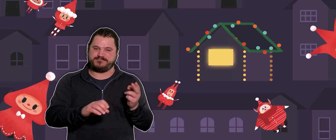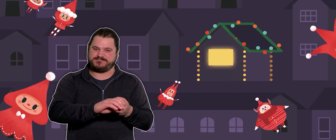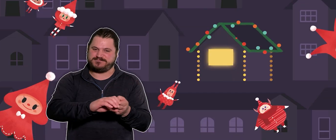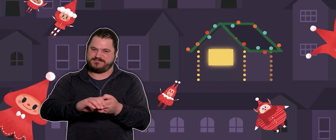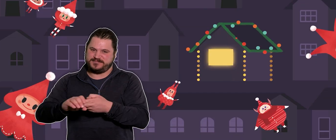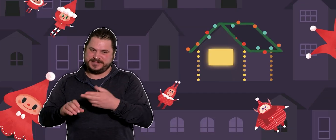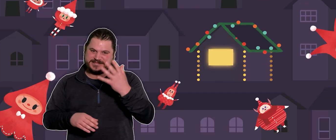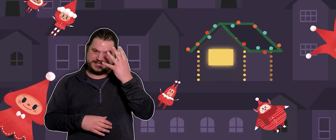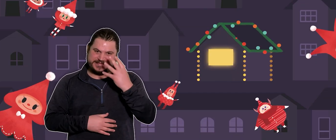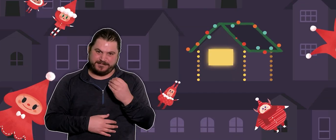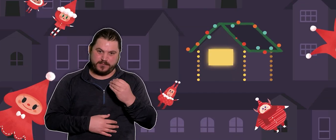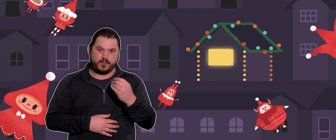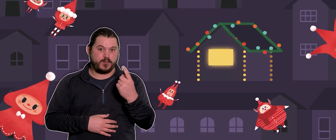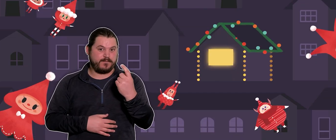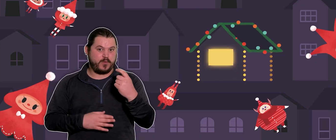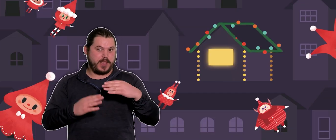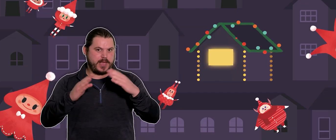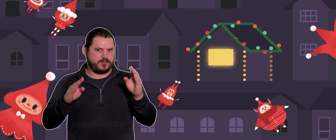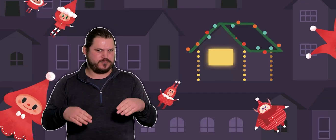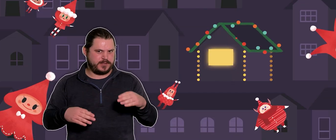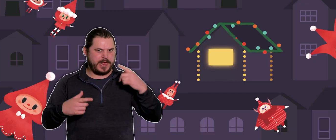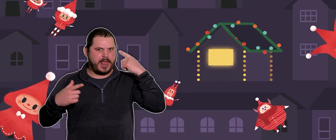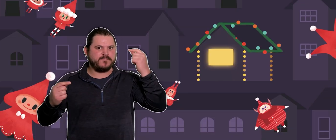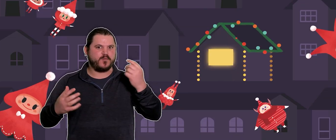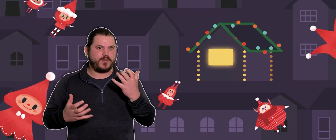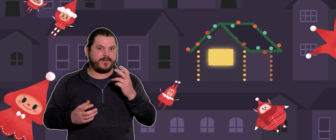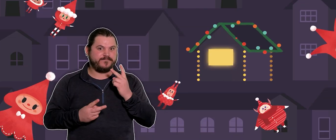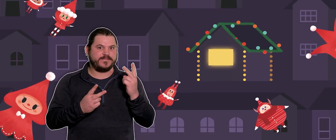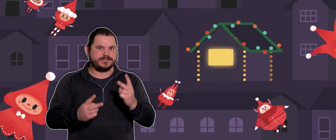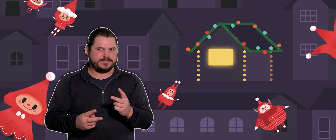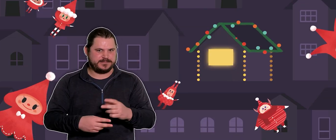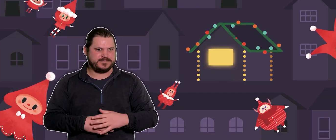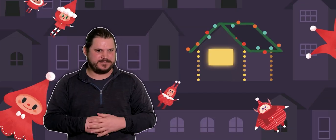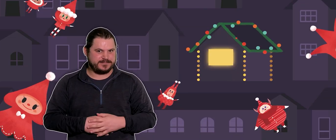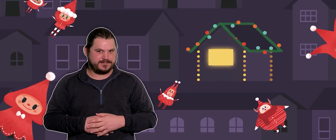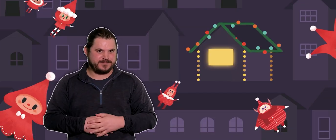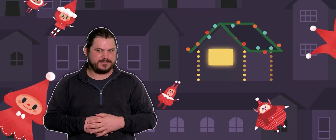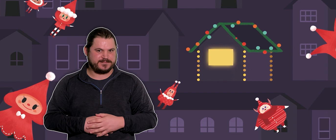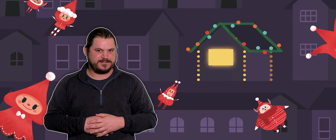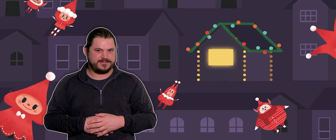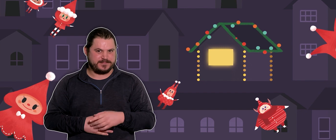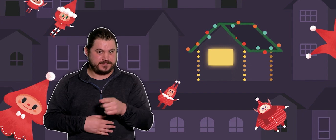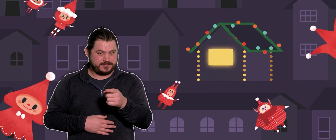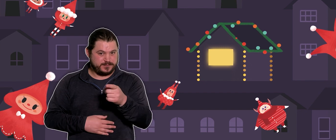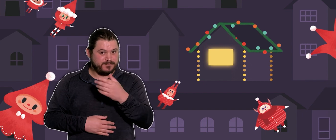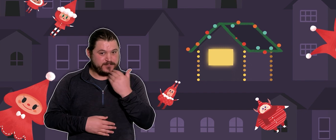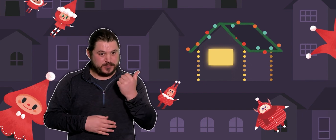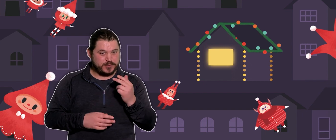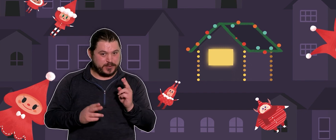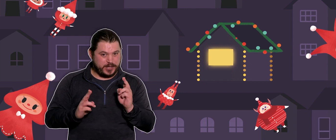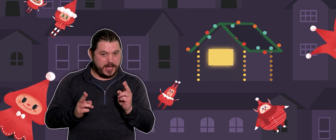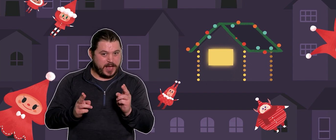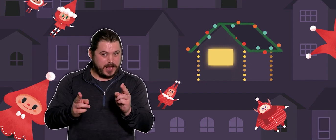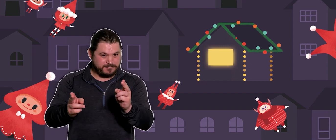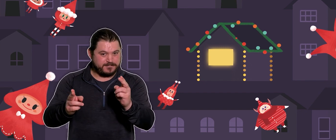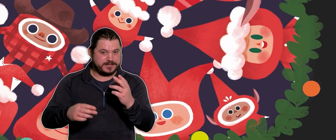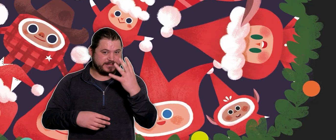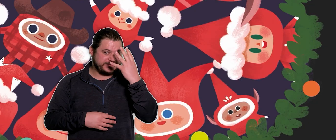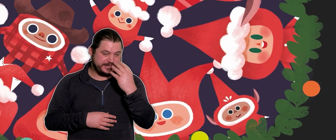Good night, Montana. You're all fast asleep, but there's just one more house that the elves want to see. Hurry